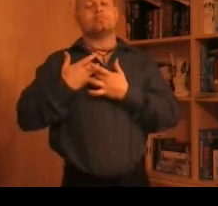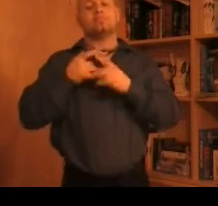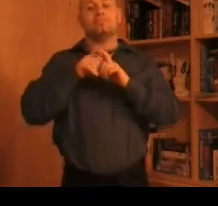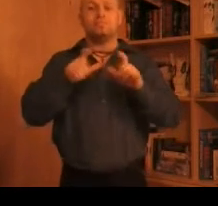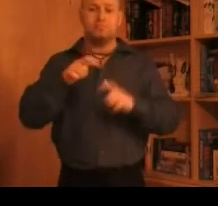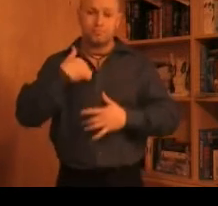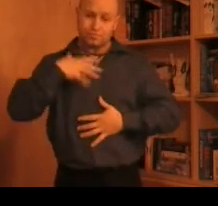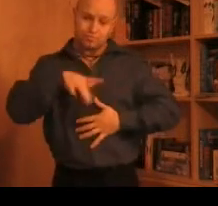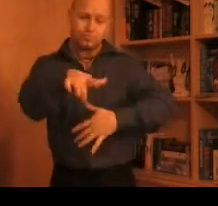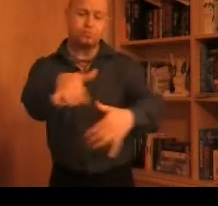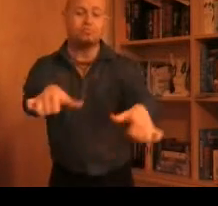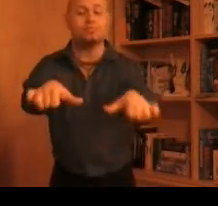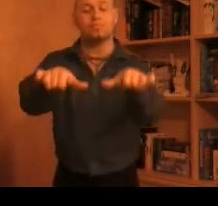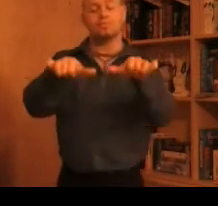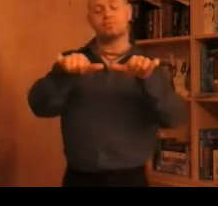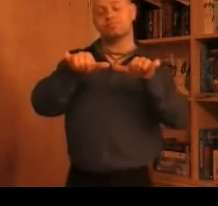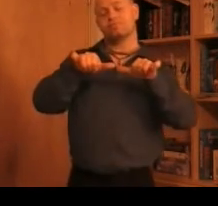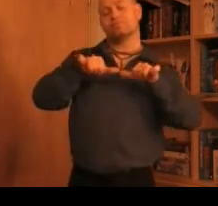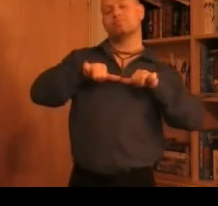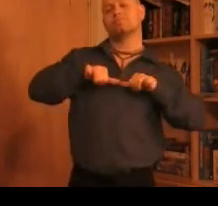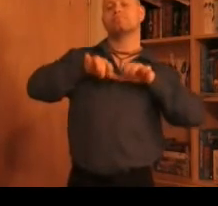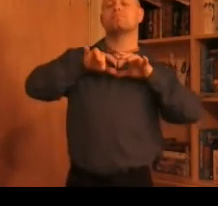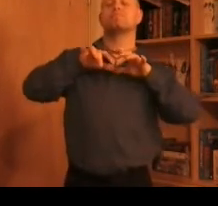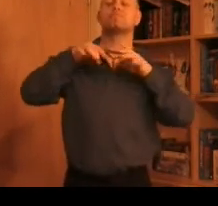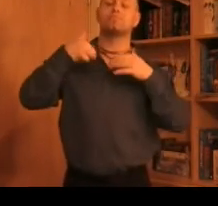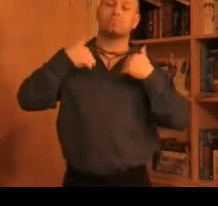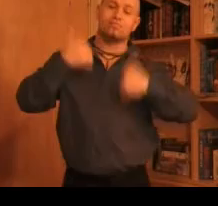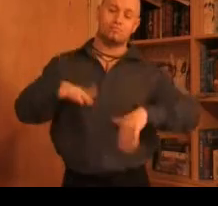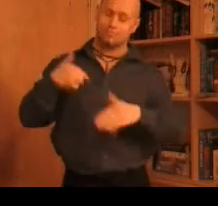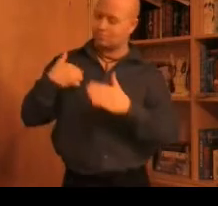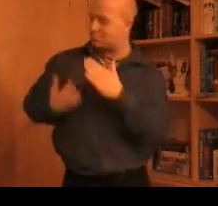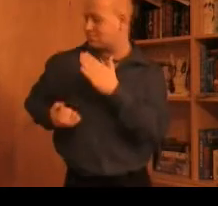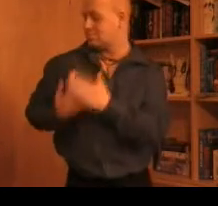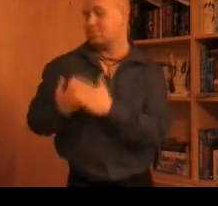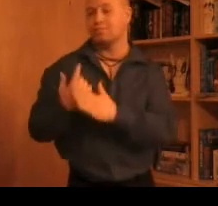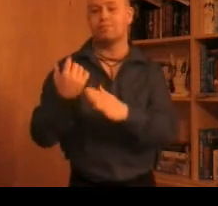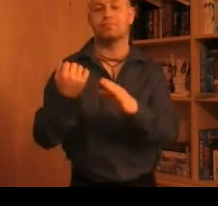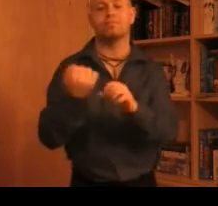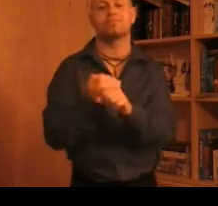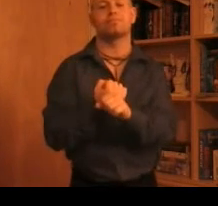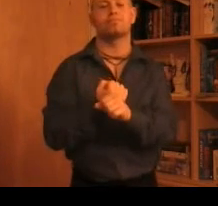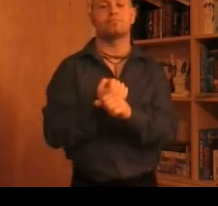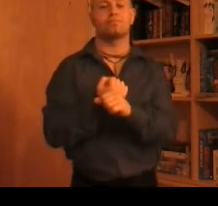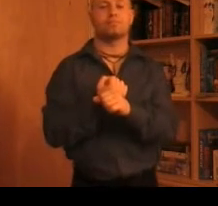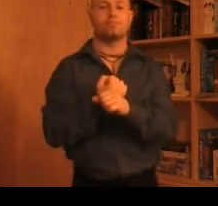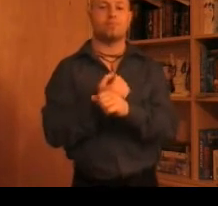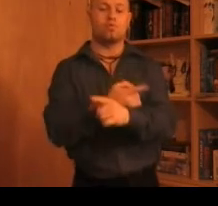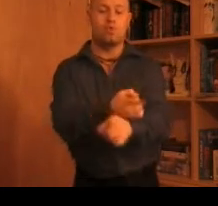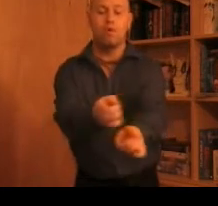still little love After all that I've done You won't